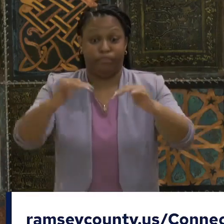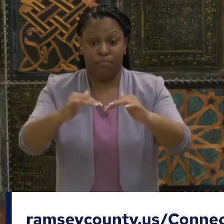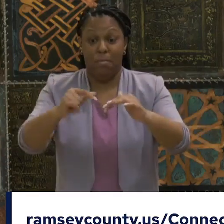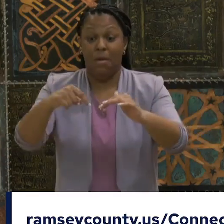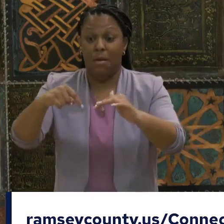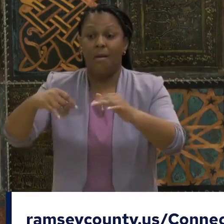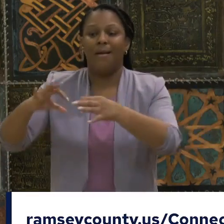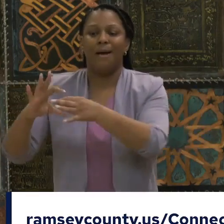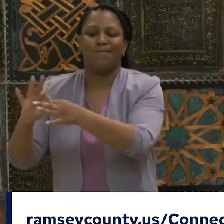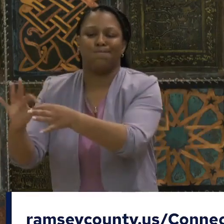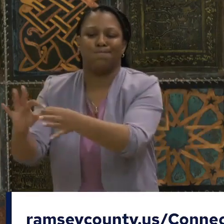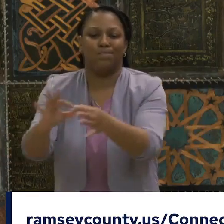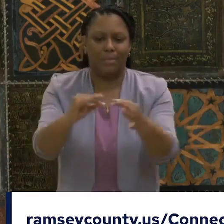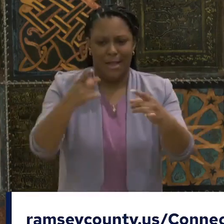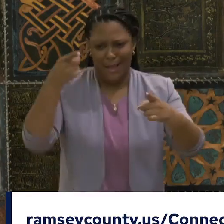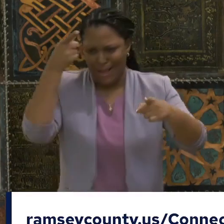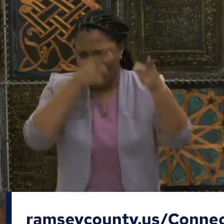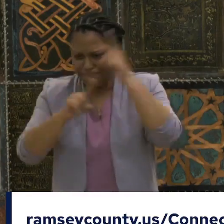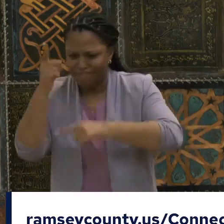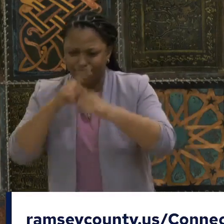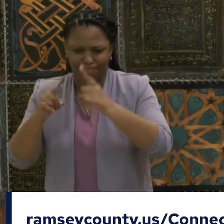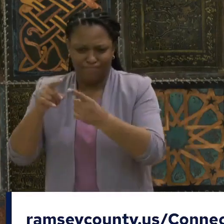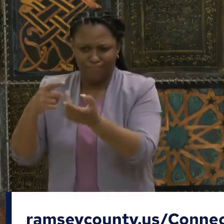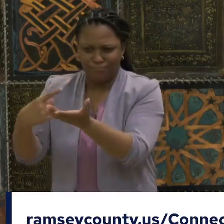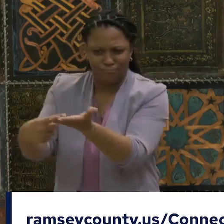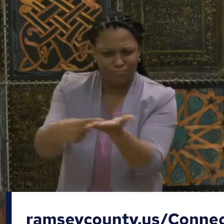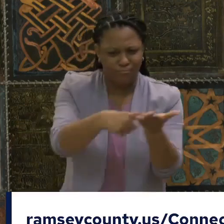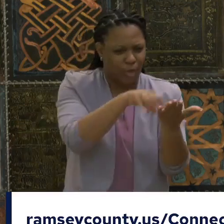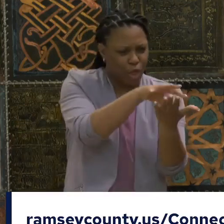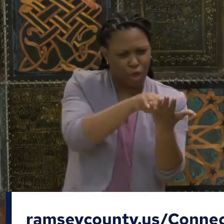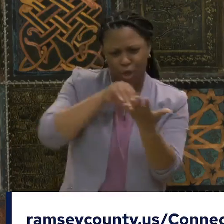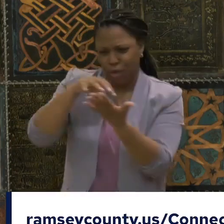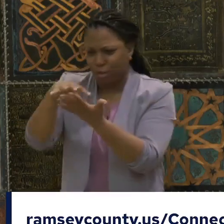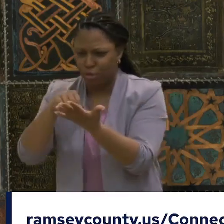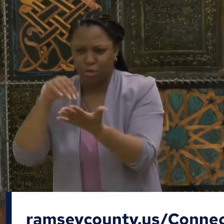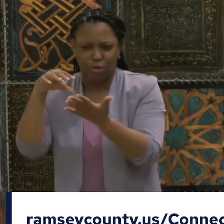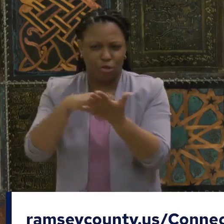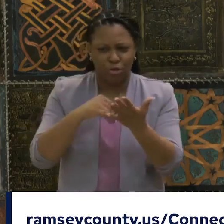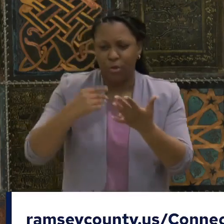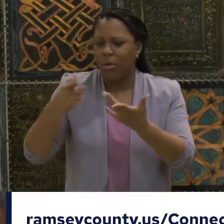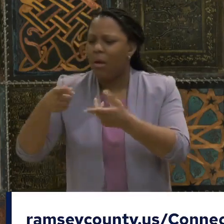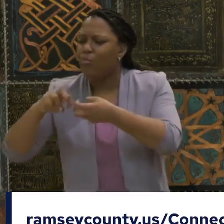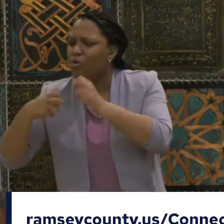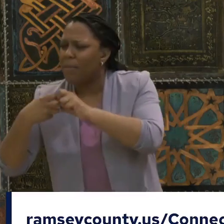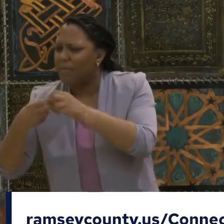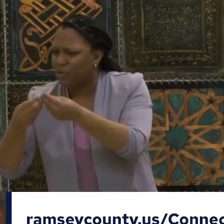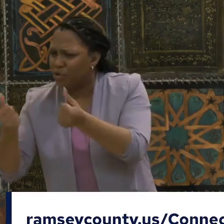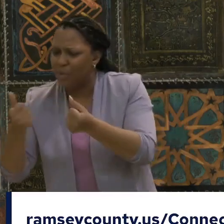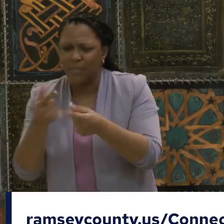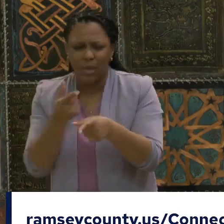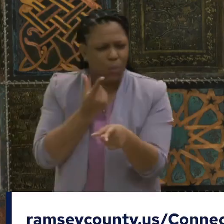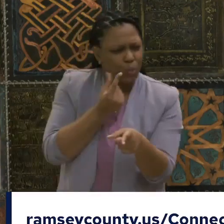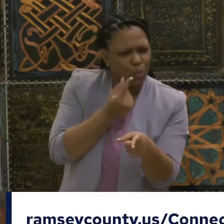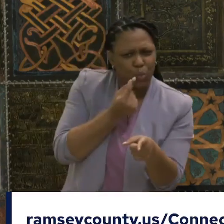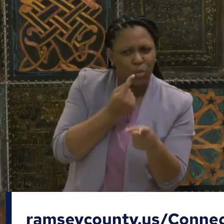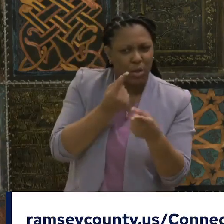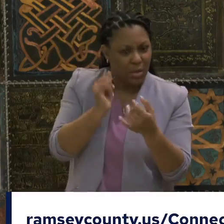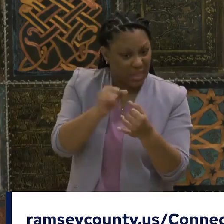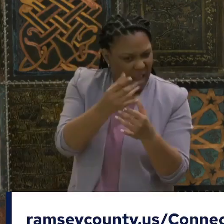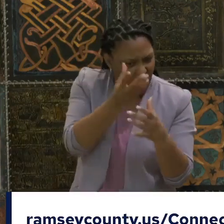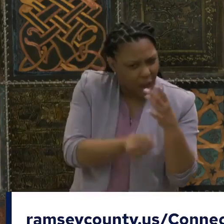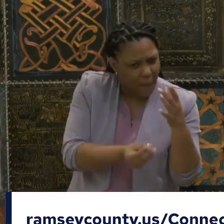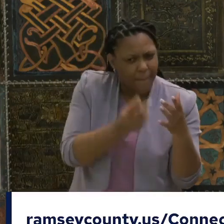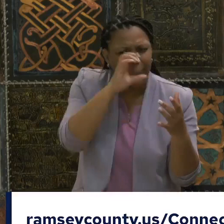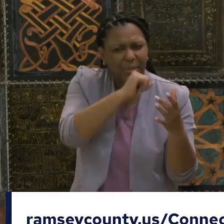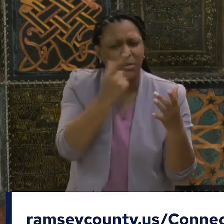learn from each other, solve problems, figure out where the gaps still exist and where we need to go. What's working, what's working, not working,